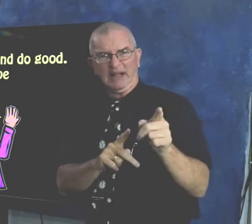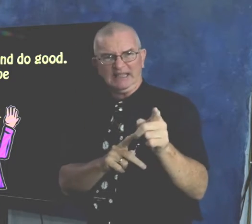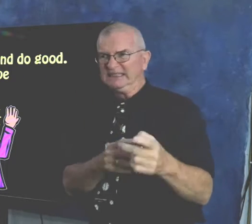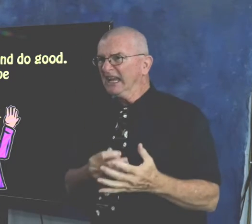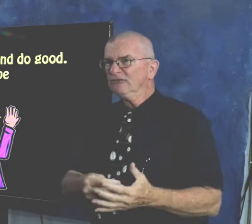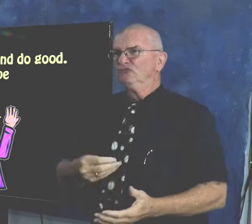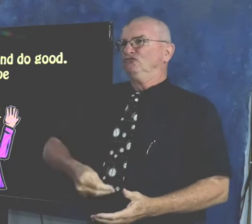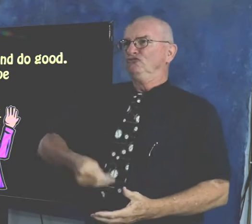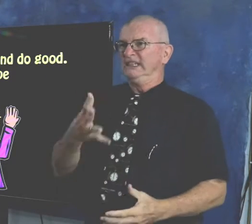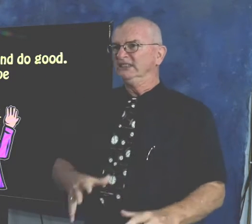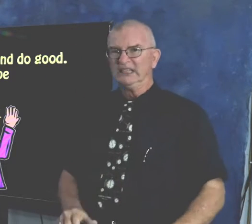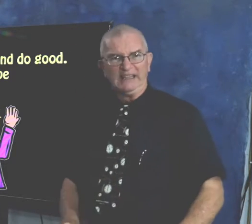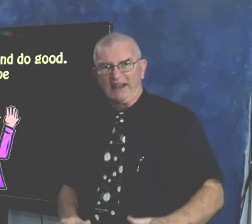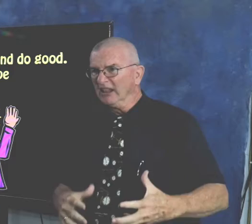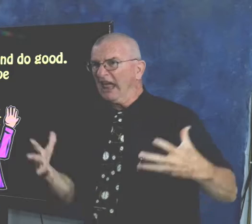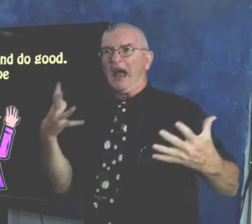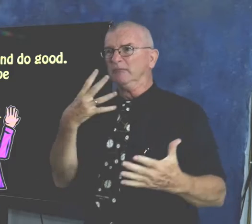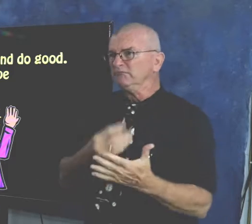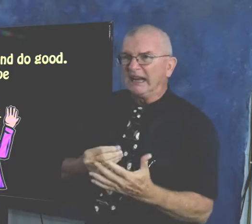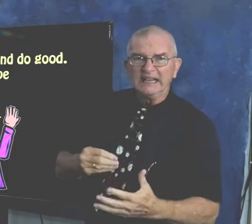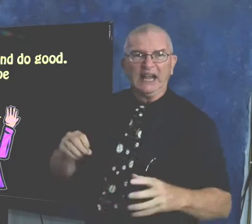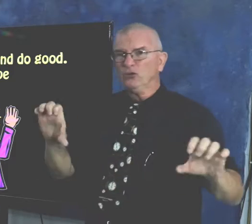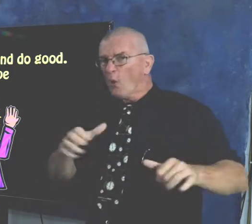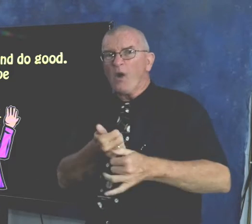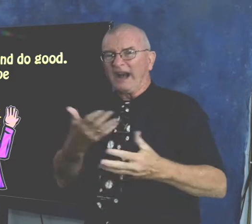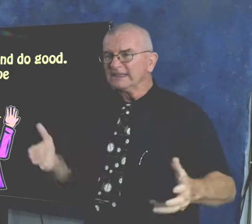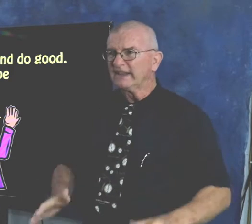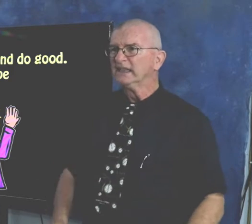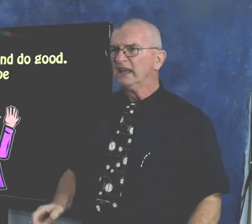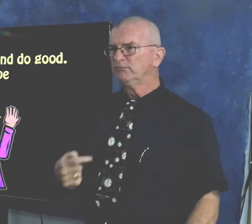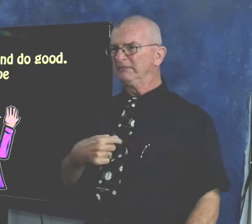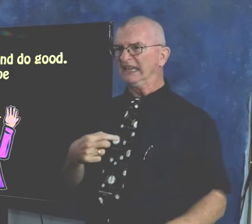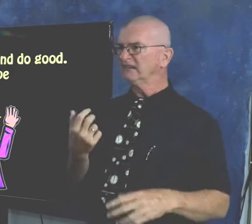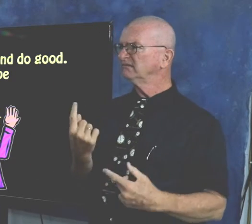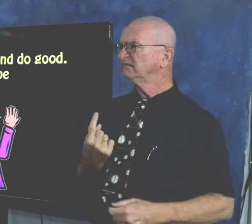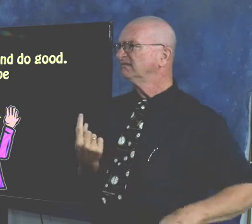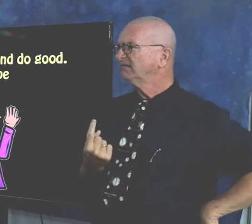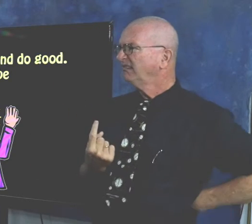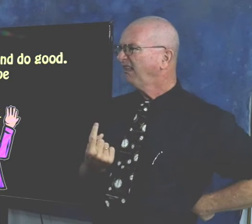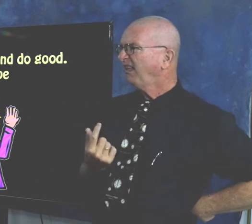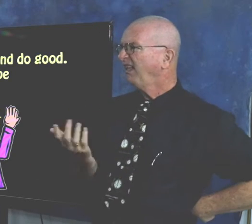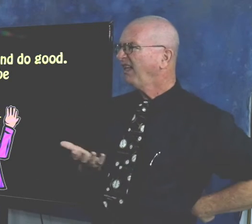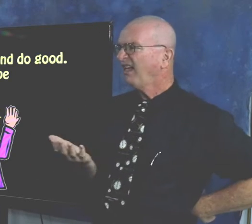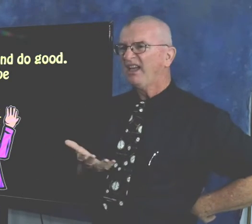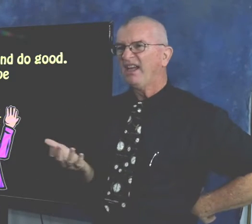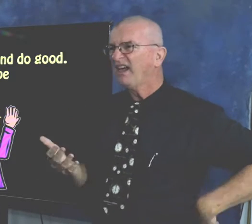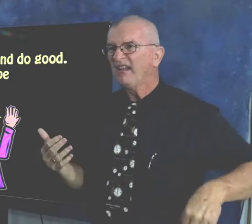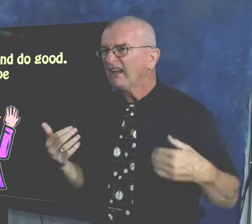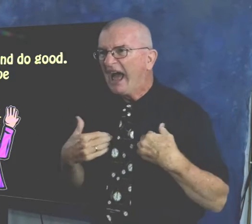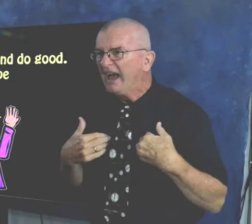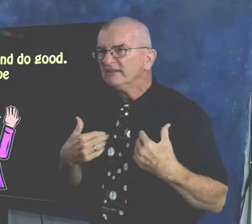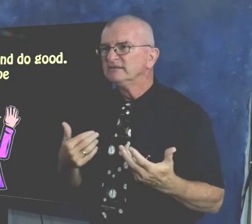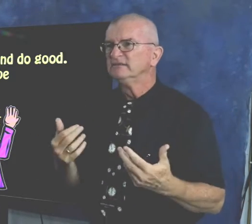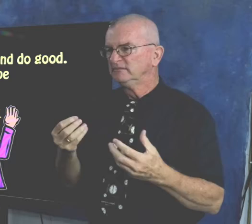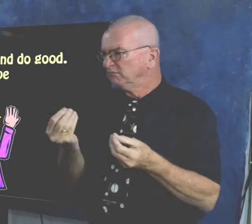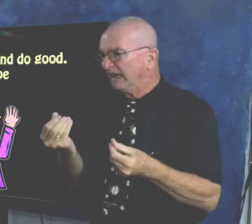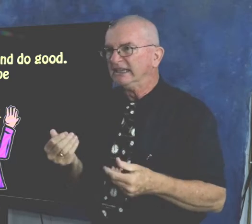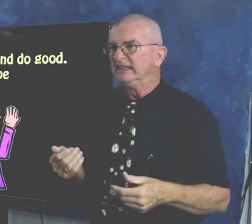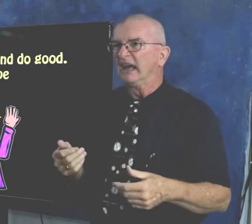Many times you see rich people that are evil, and I think, Hey, I don't